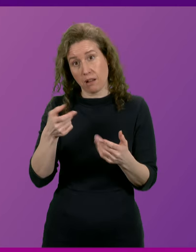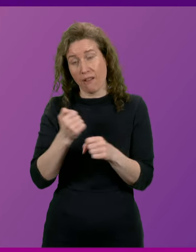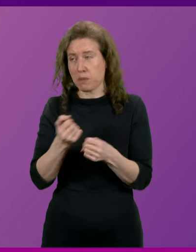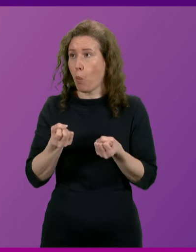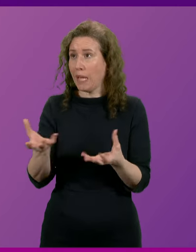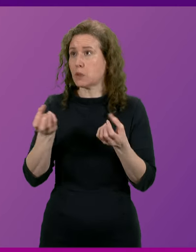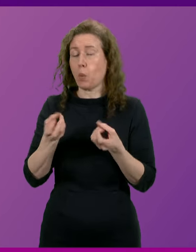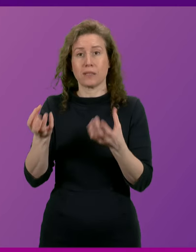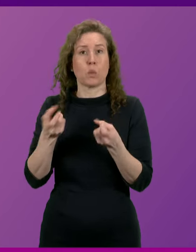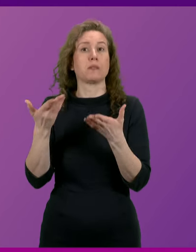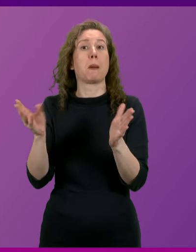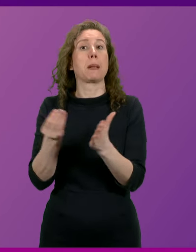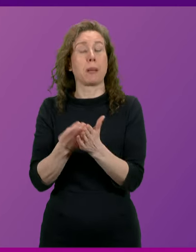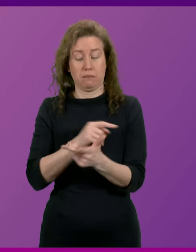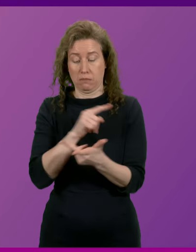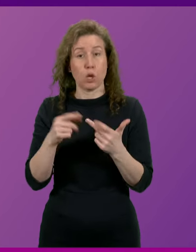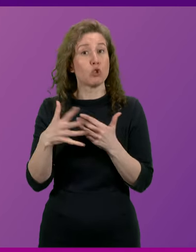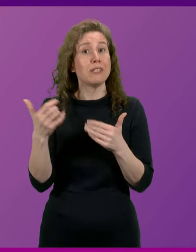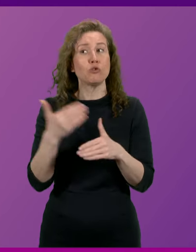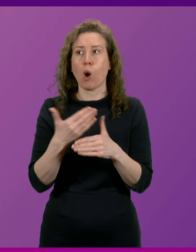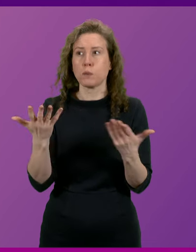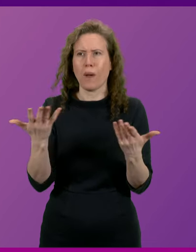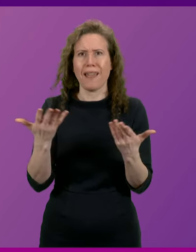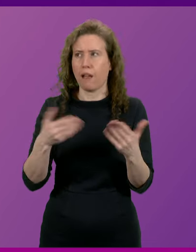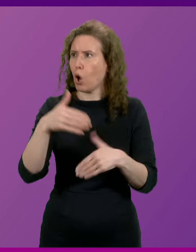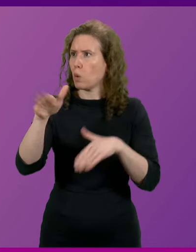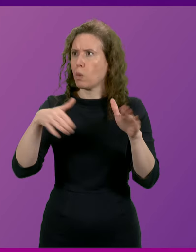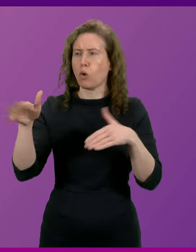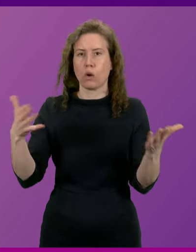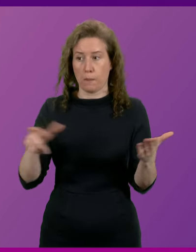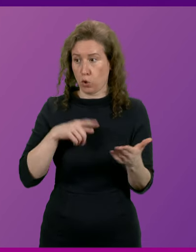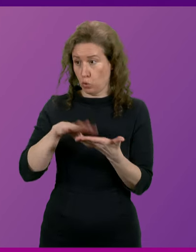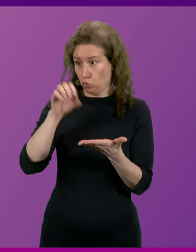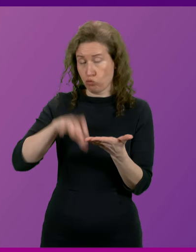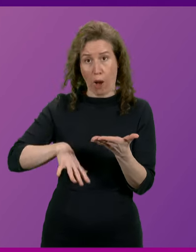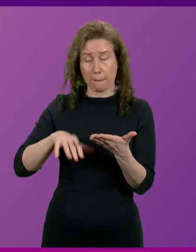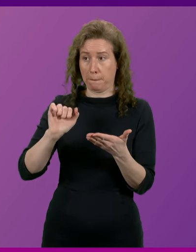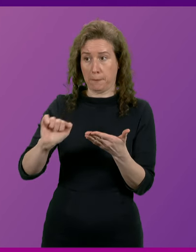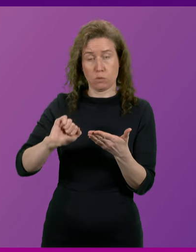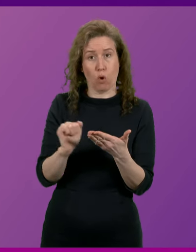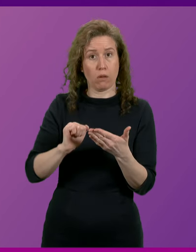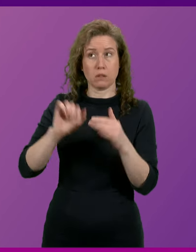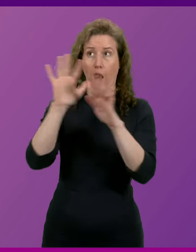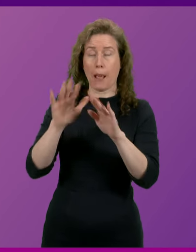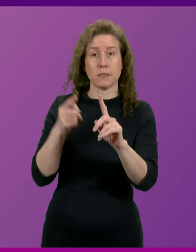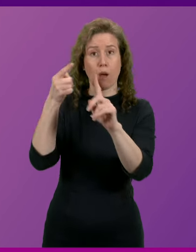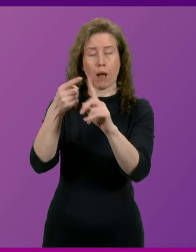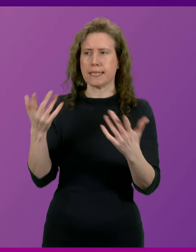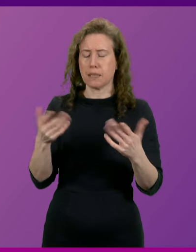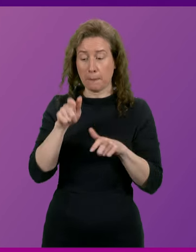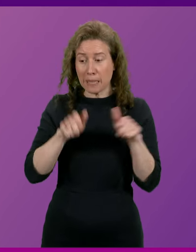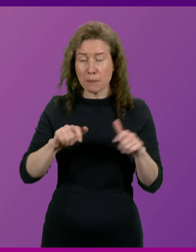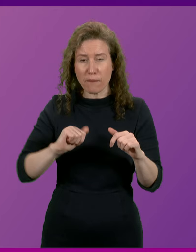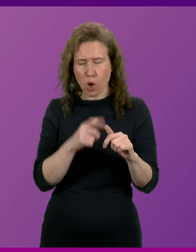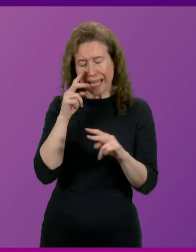public money. And green jobs are going elsewhere while he scraps Scotland's climate targets. The people of Scotland